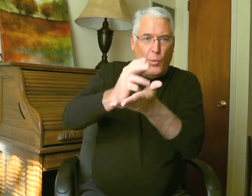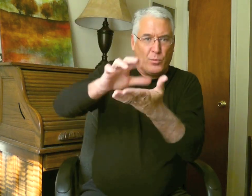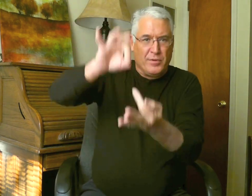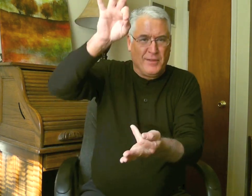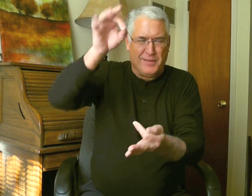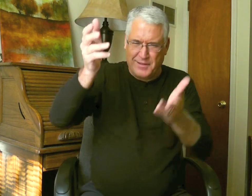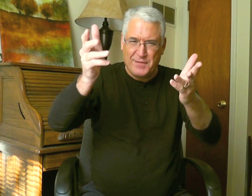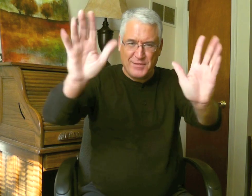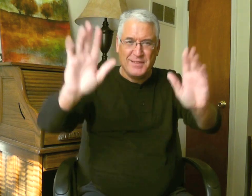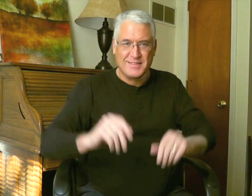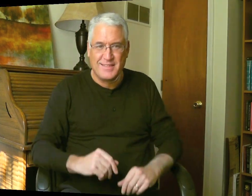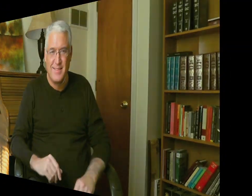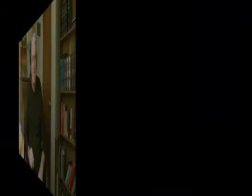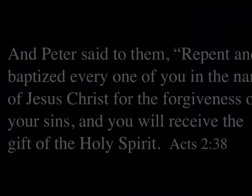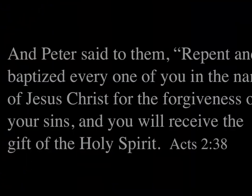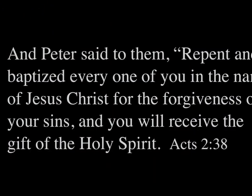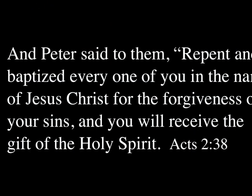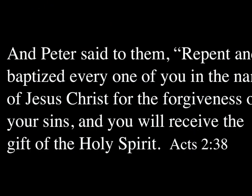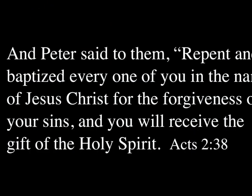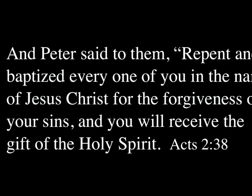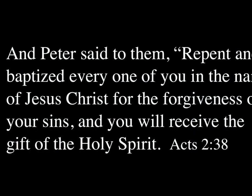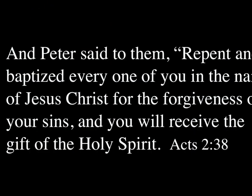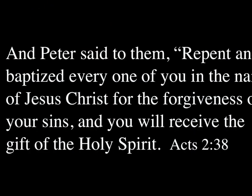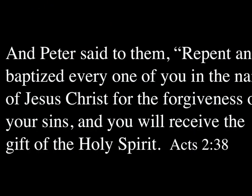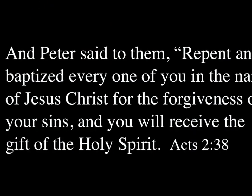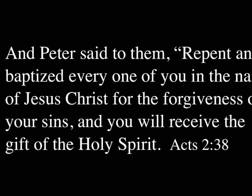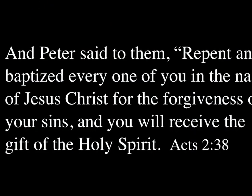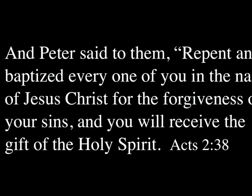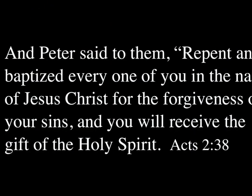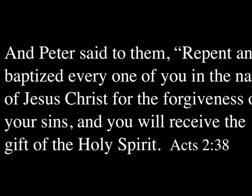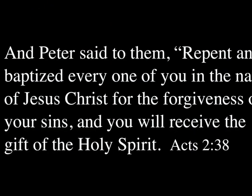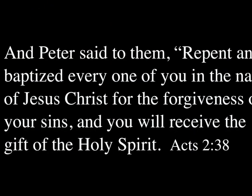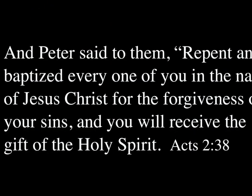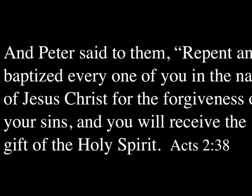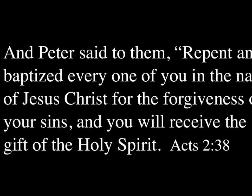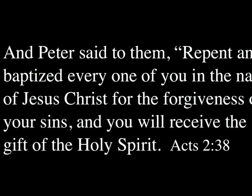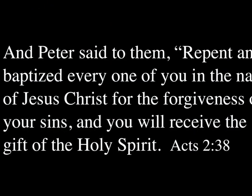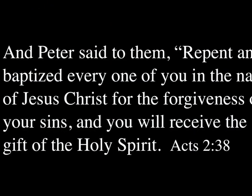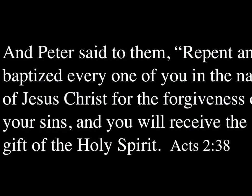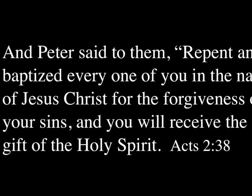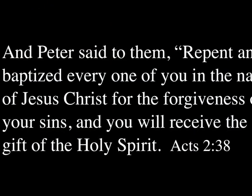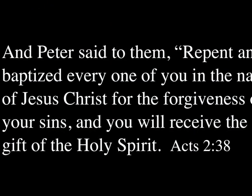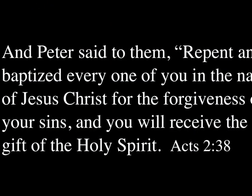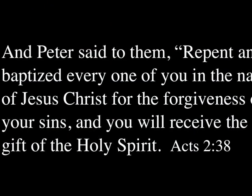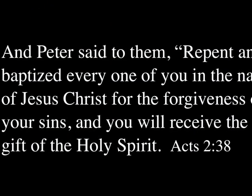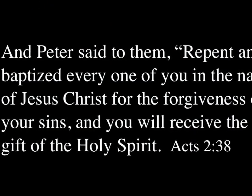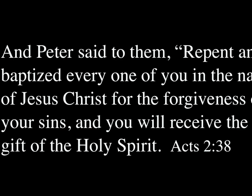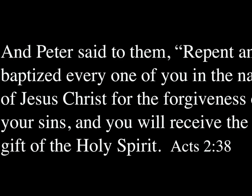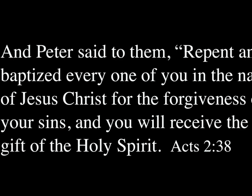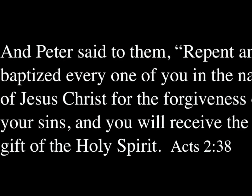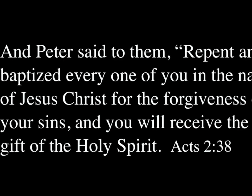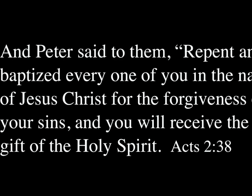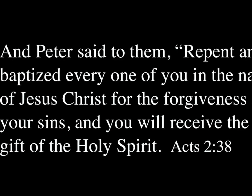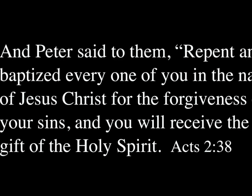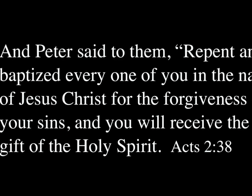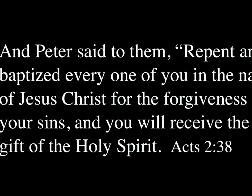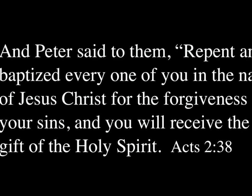have the Holy Spirit. And Peter said to them, Repent and be baptized, every one of you, in the name of Jesus